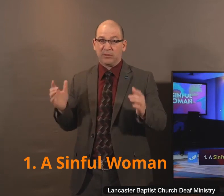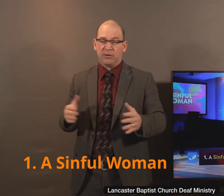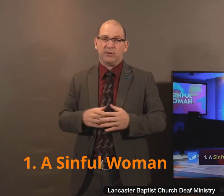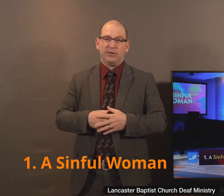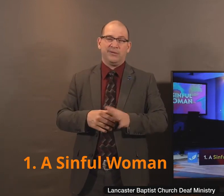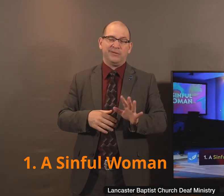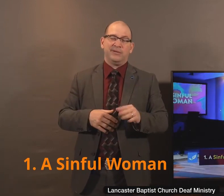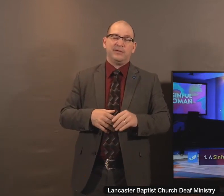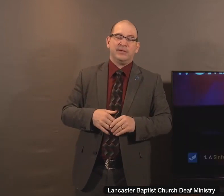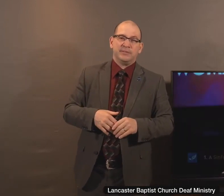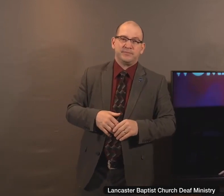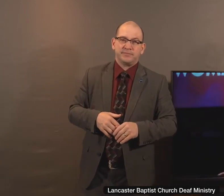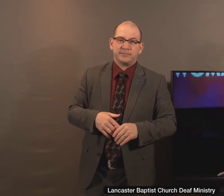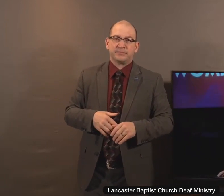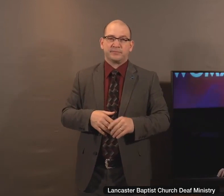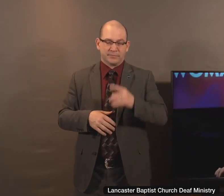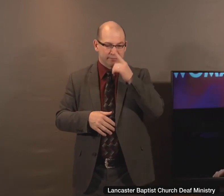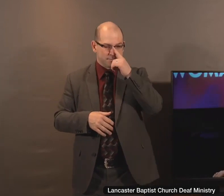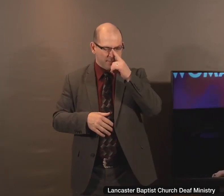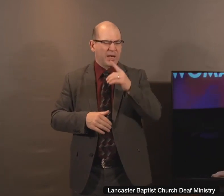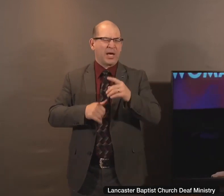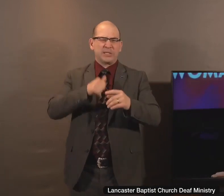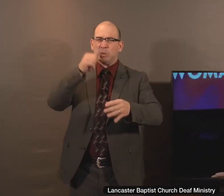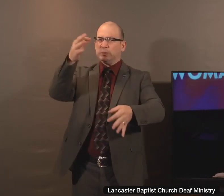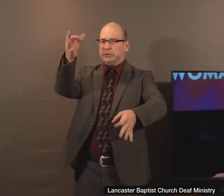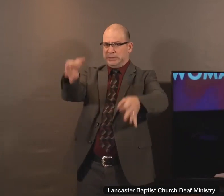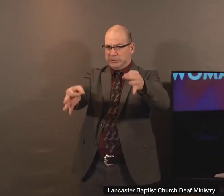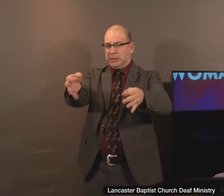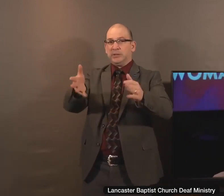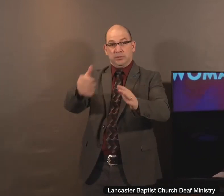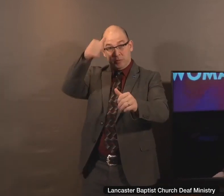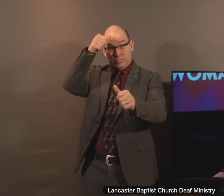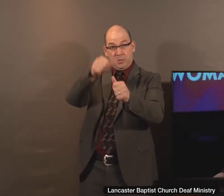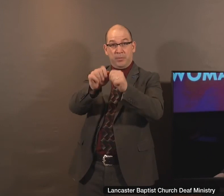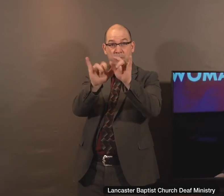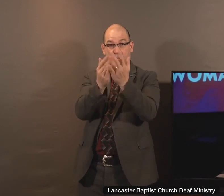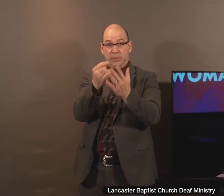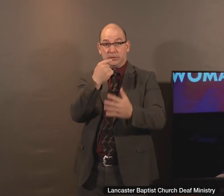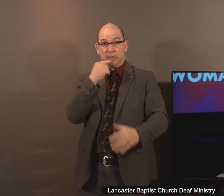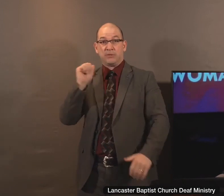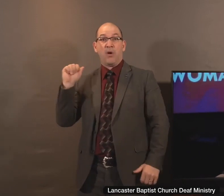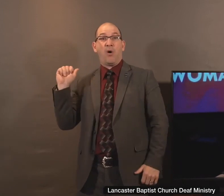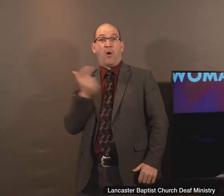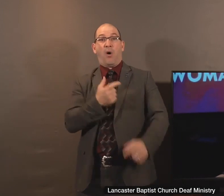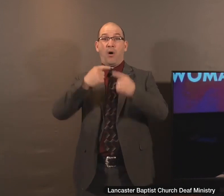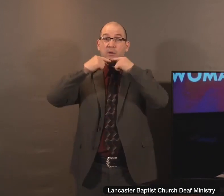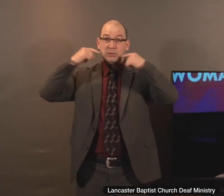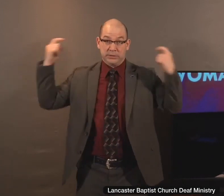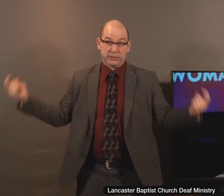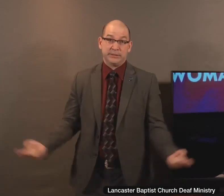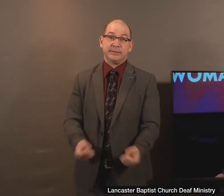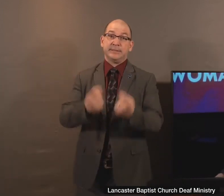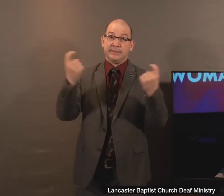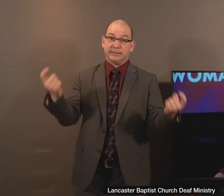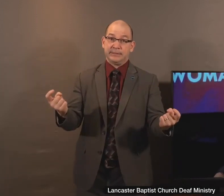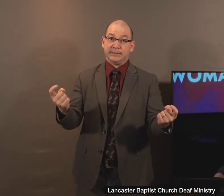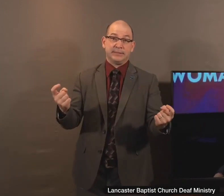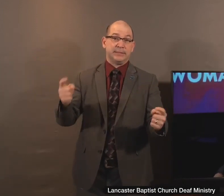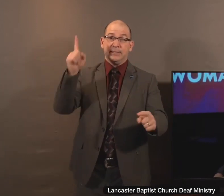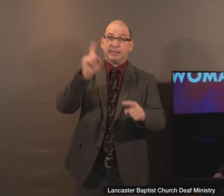idea or become judgmental, let's remember that the Bible says, for all have sinned and come short of the glory of